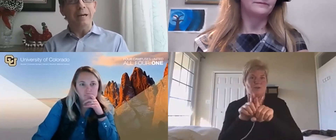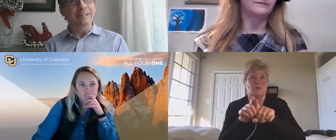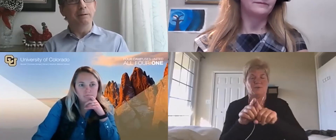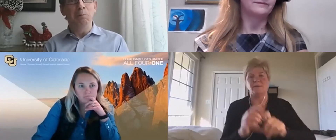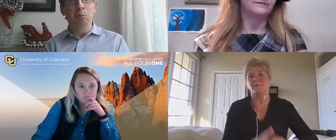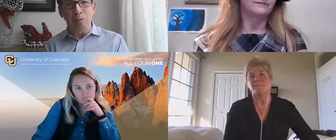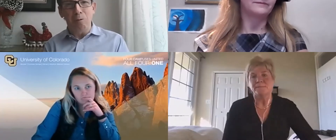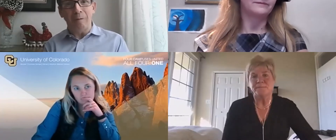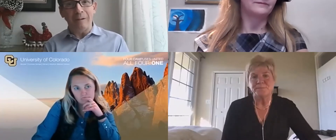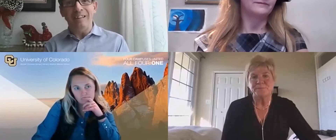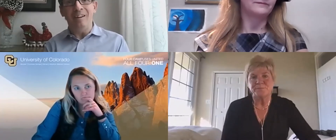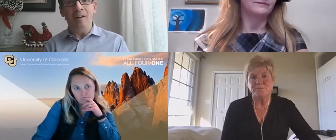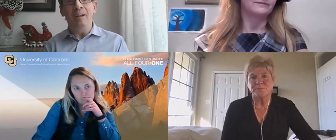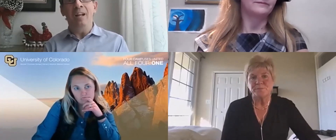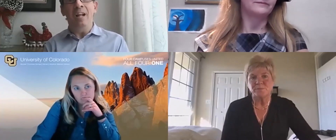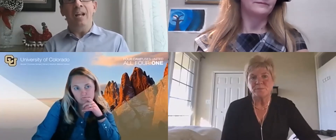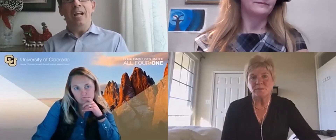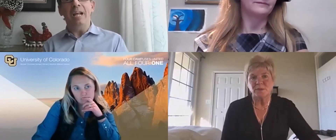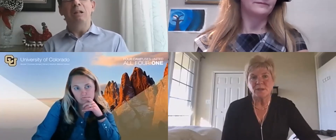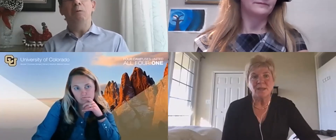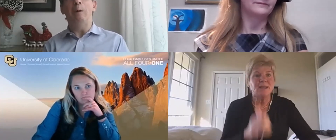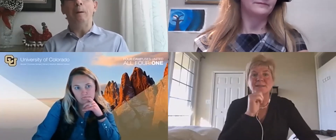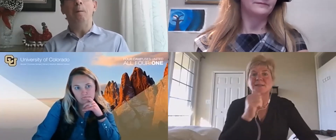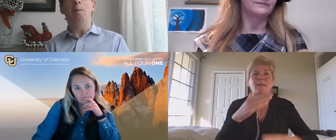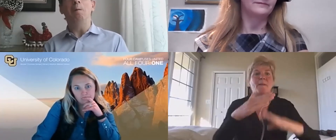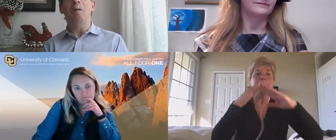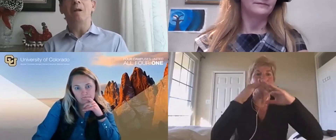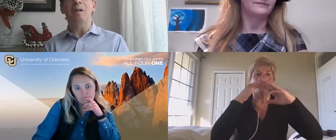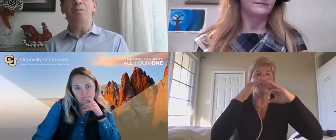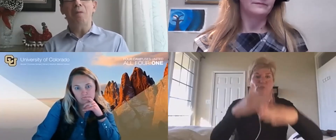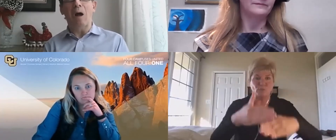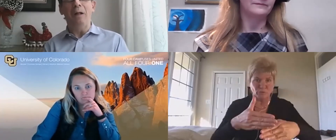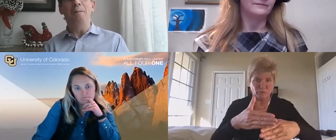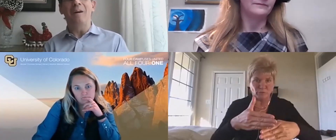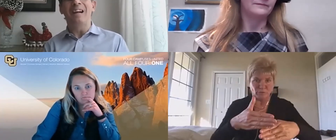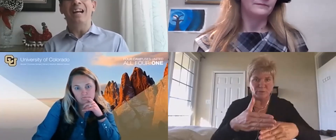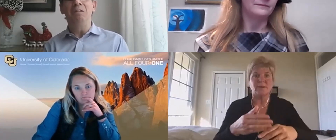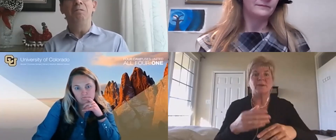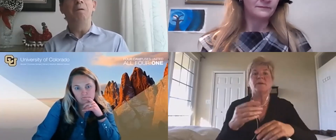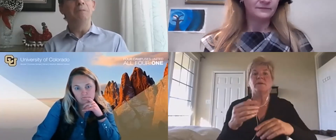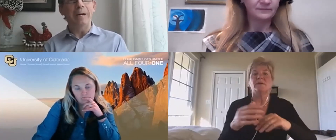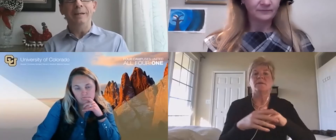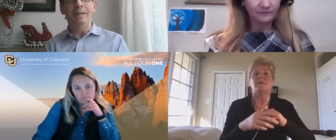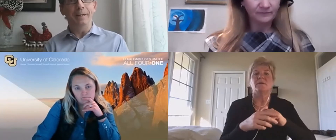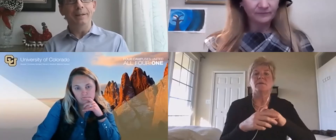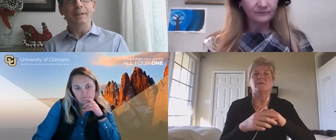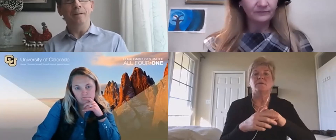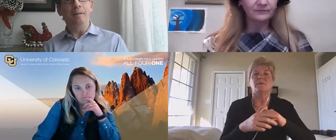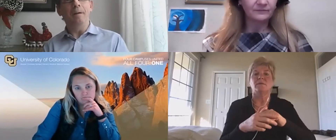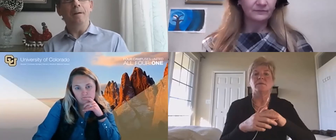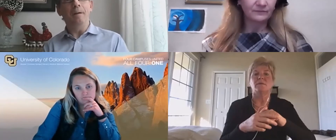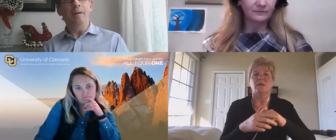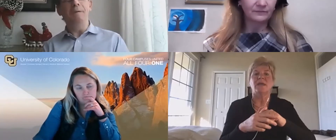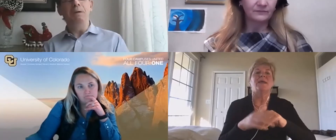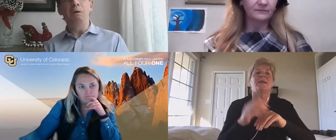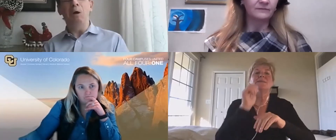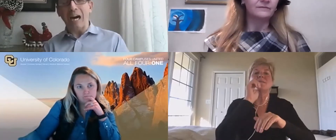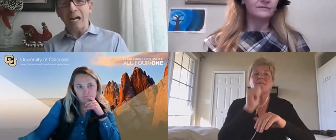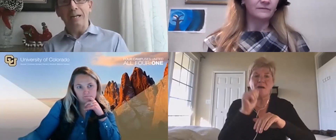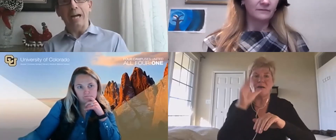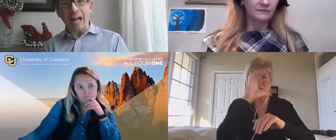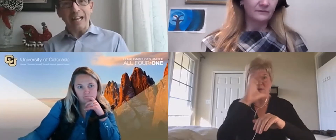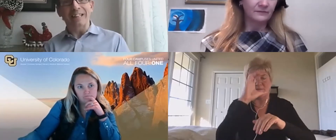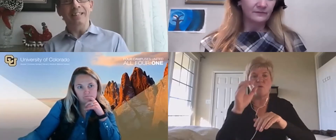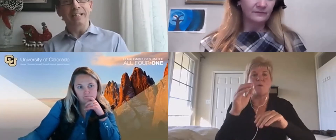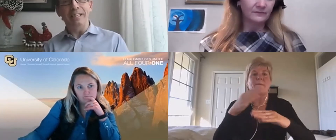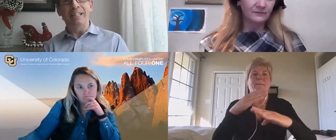very removal. It's about not looking for barriers. And when